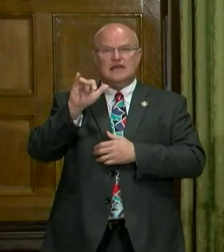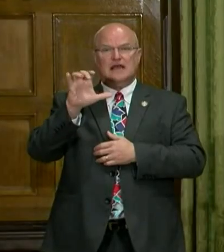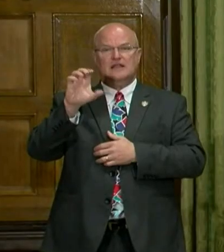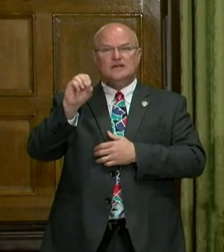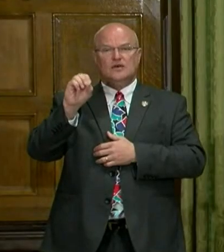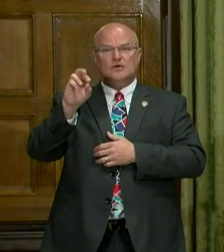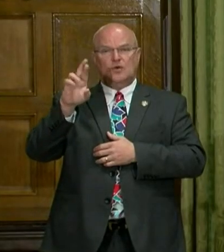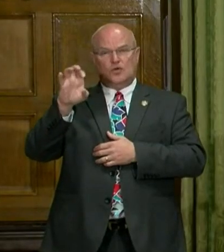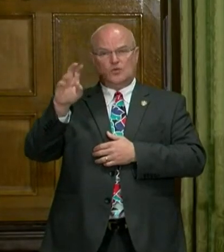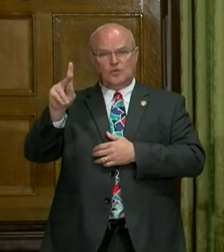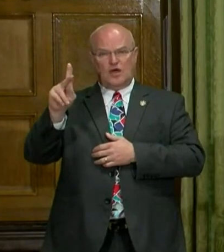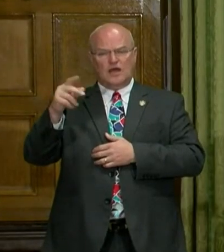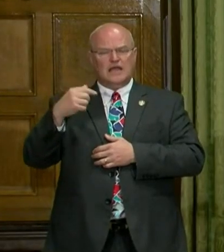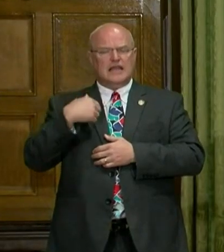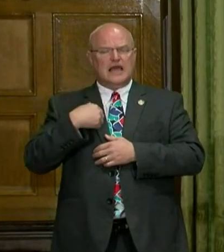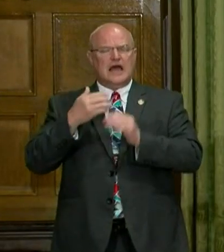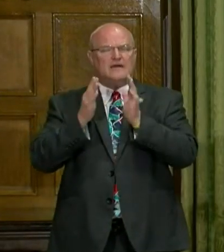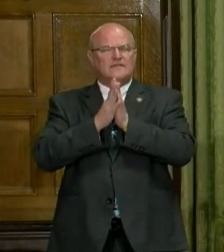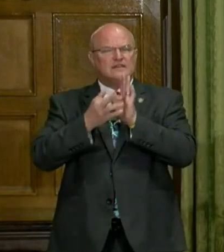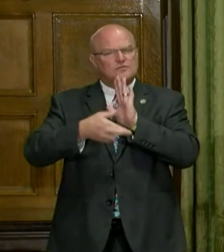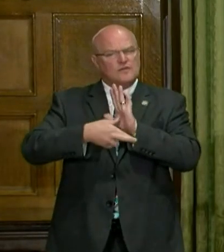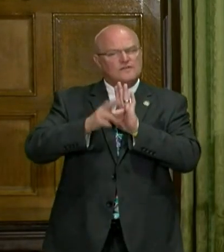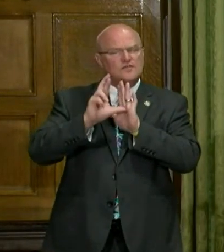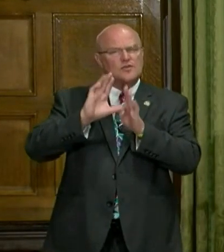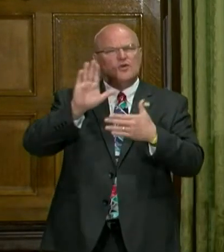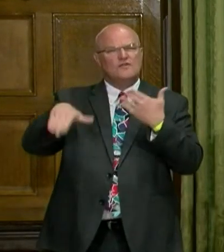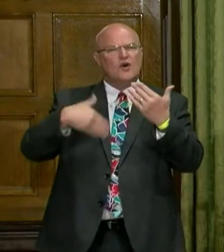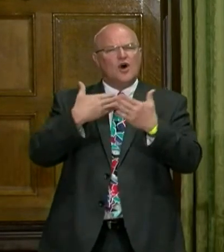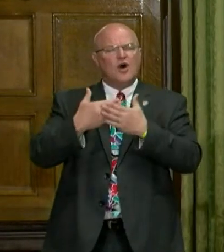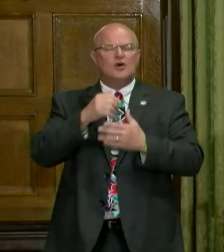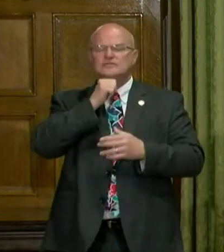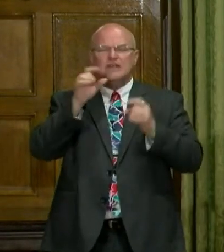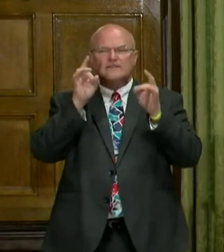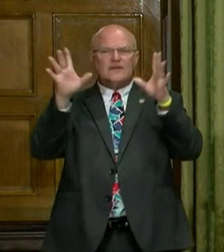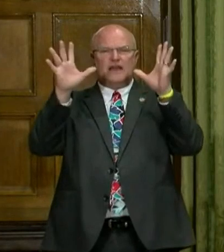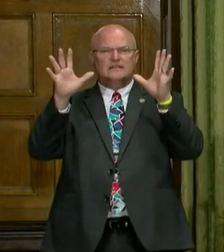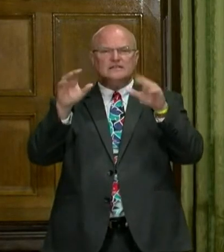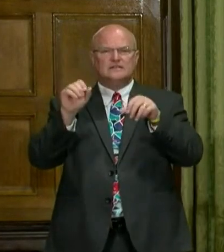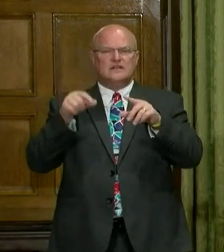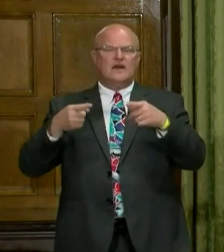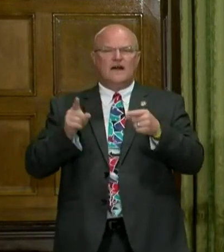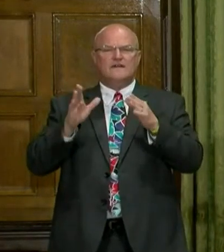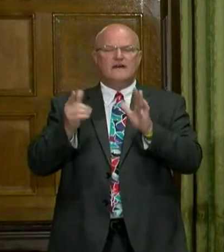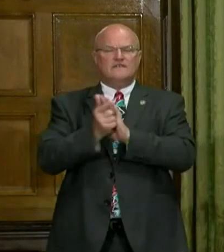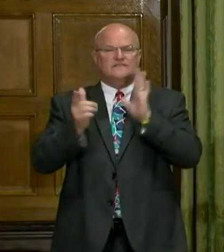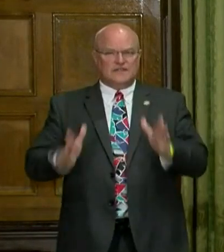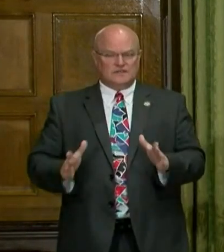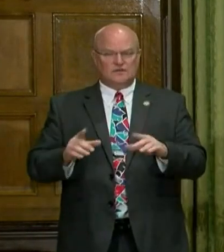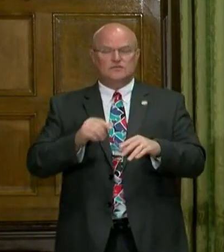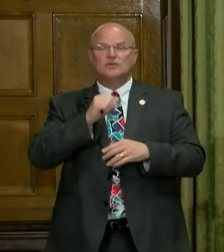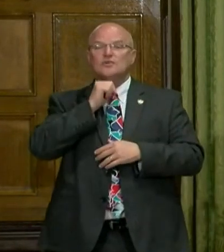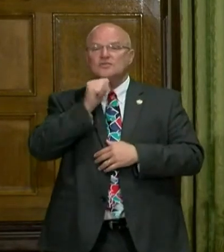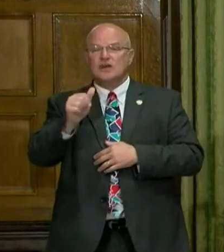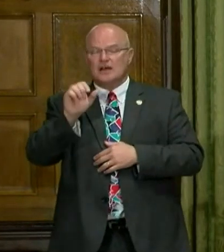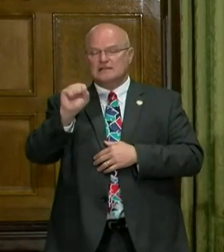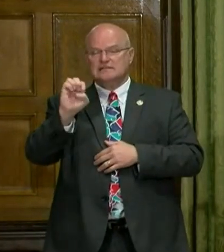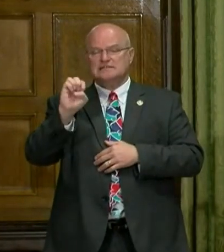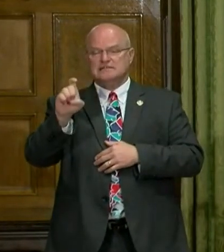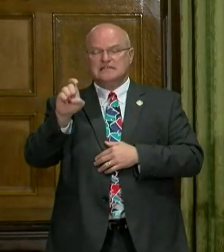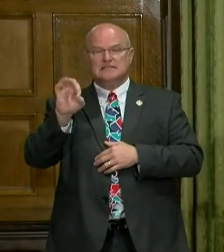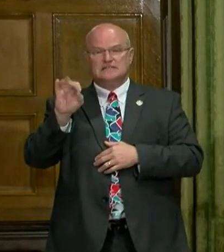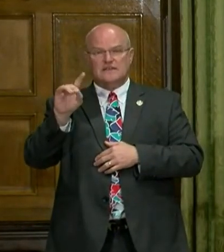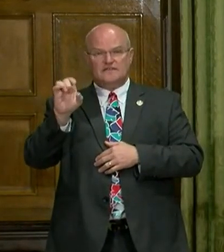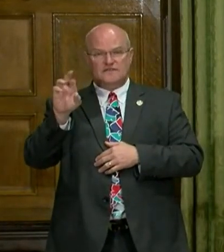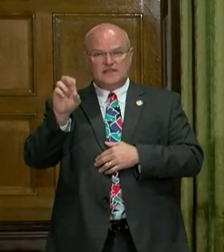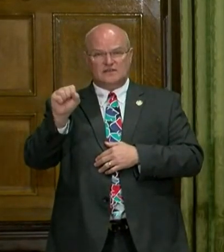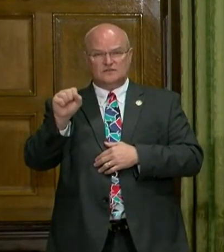I've asked for a review of all non-violent offenders who are non-sex offenders that